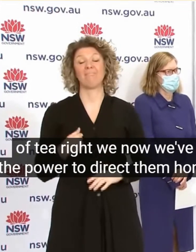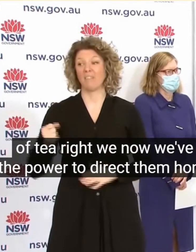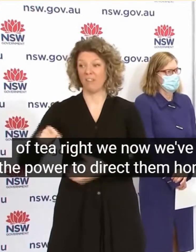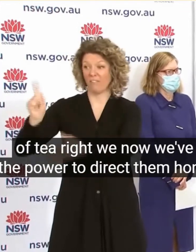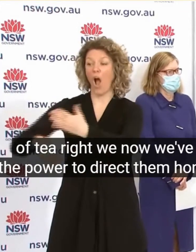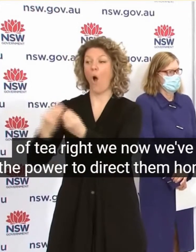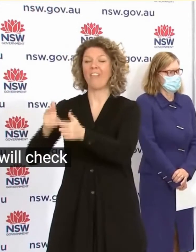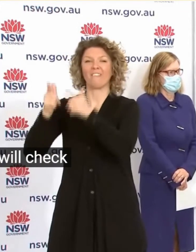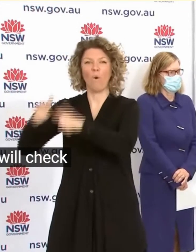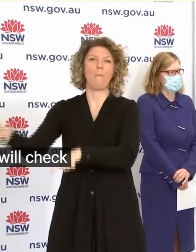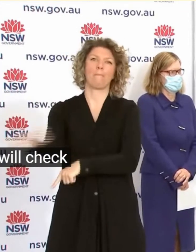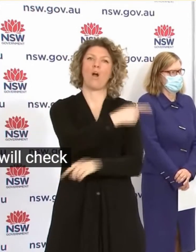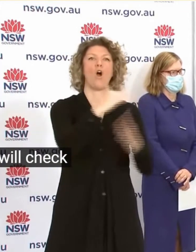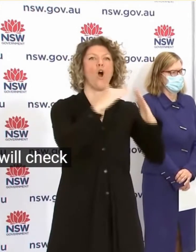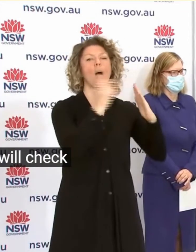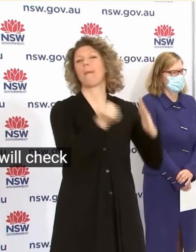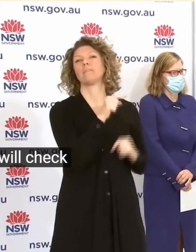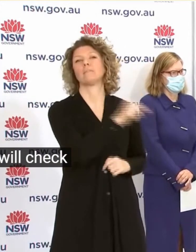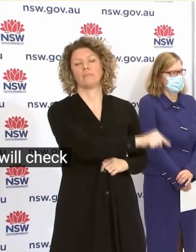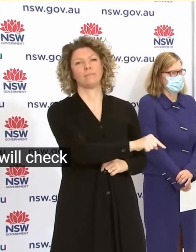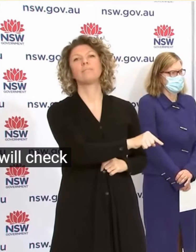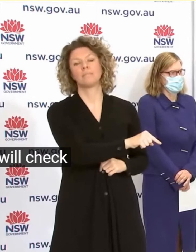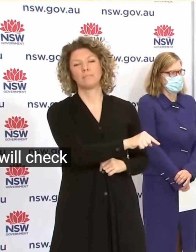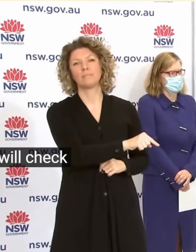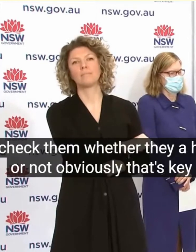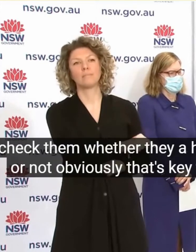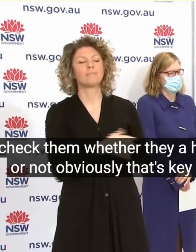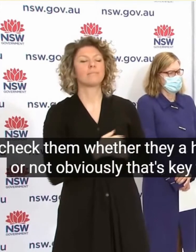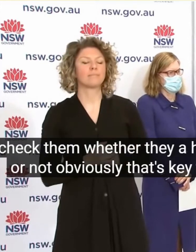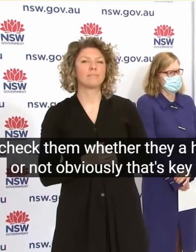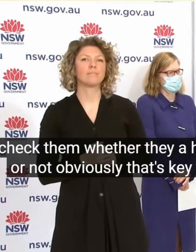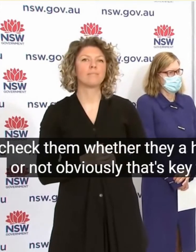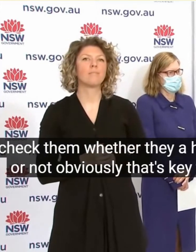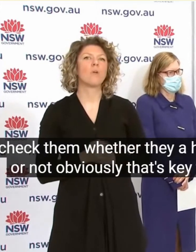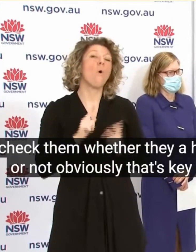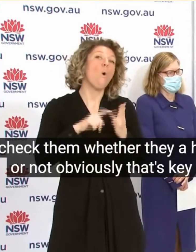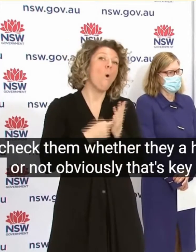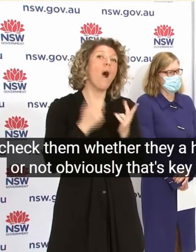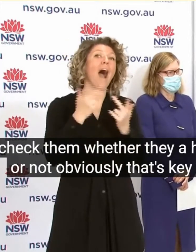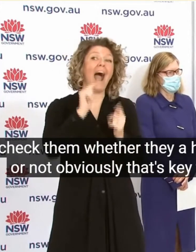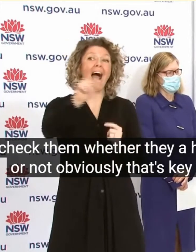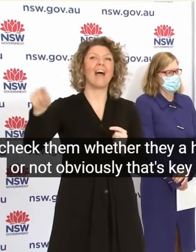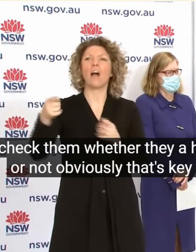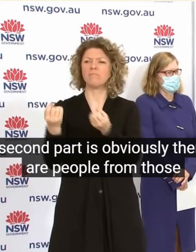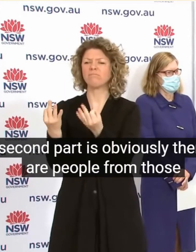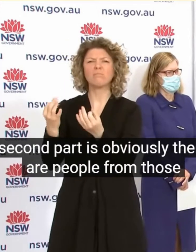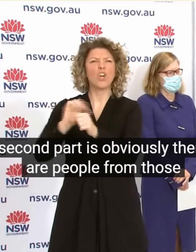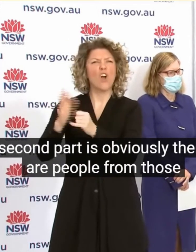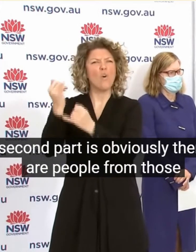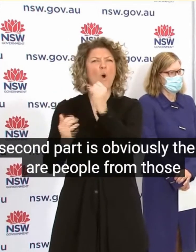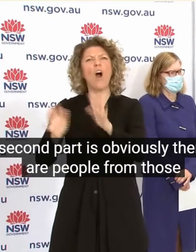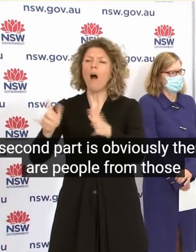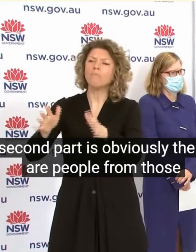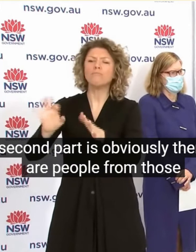Home Or Not Obviously That's Key The Second Part Is Obviously There Are People From Those Non Affected LGA Going In And Again